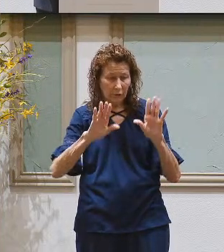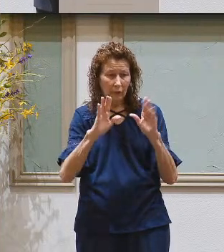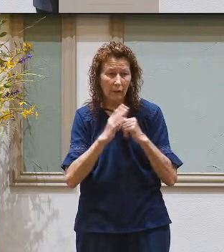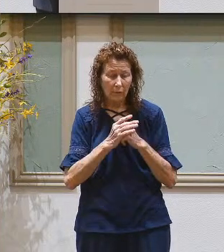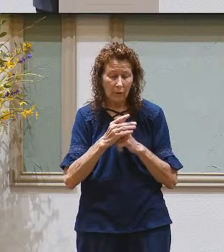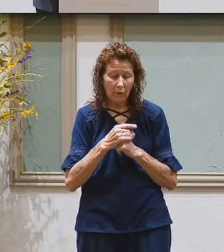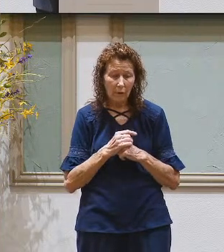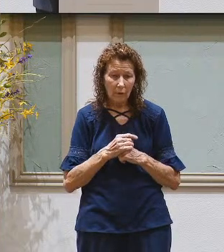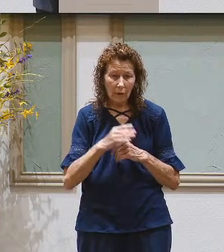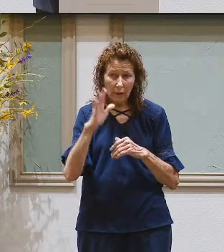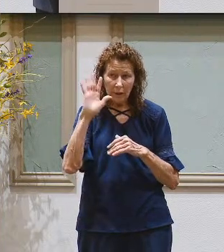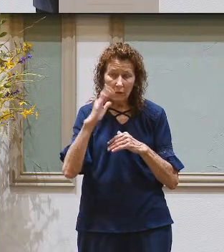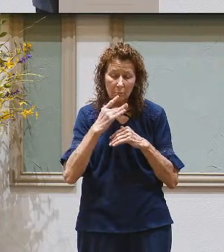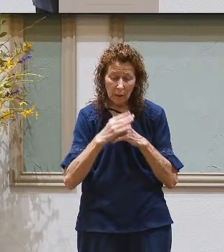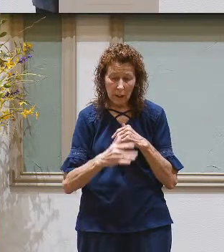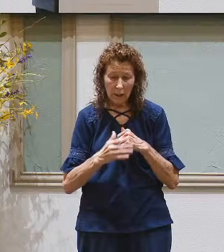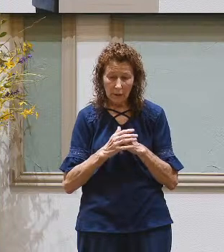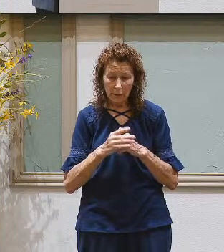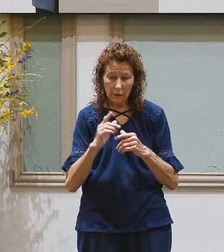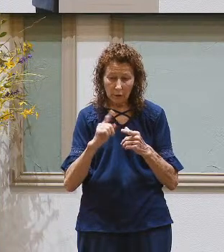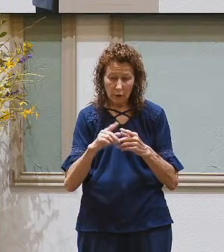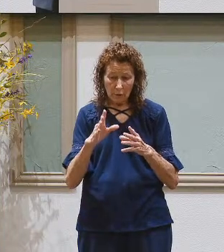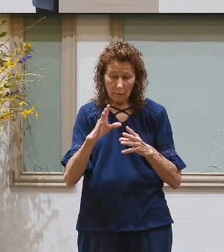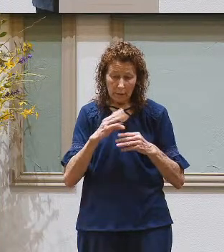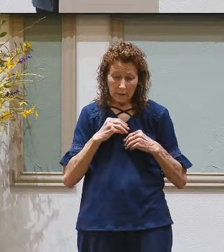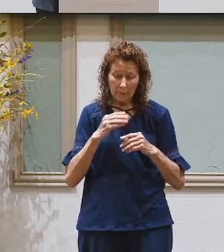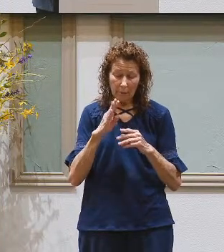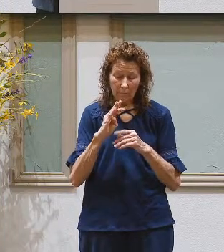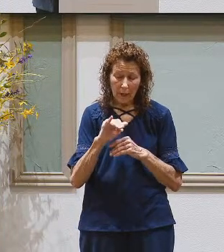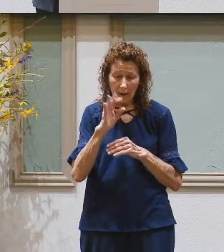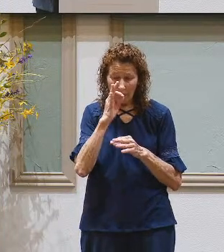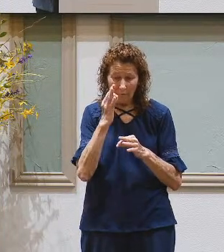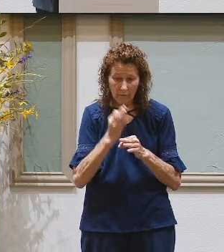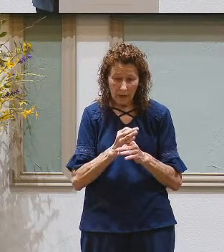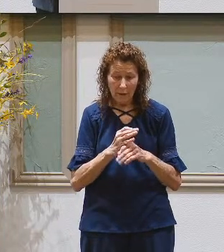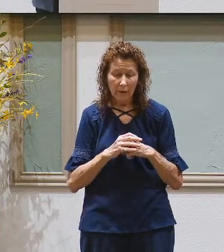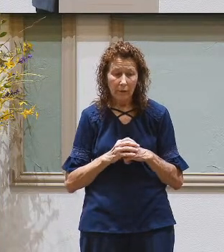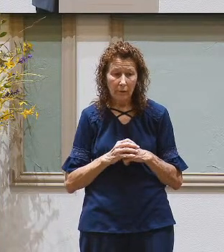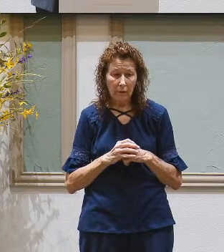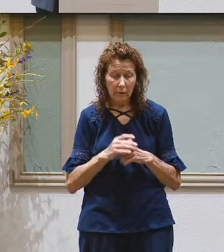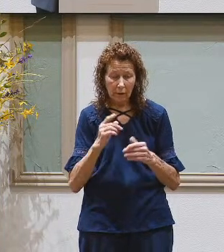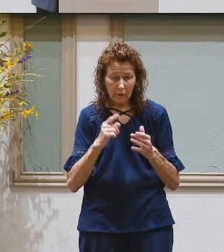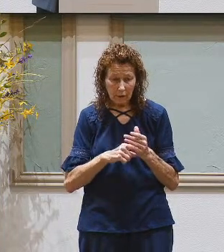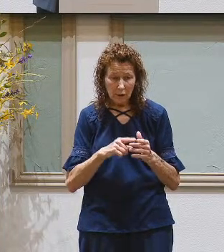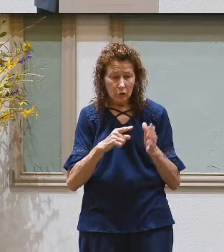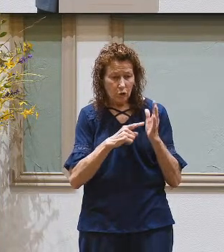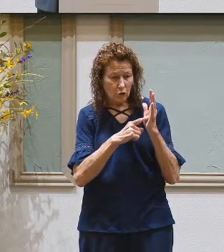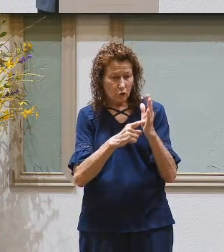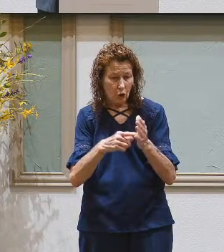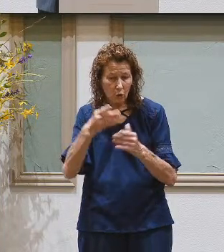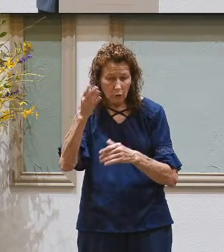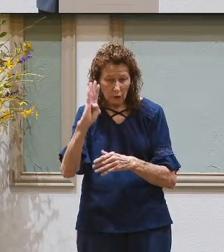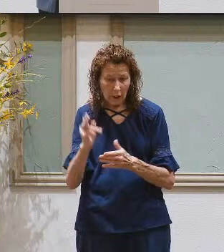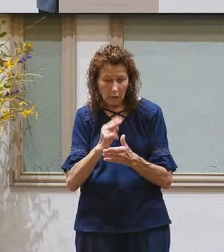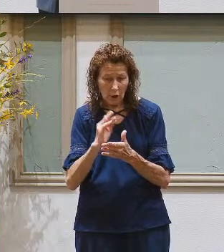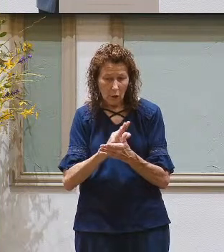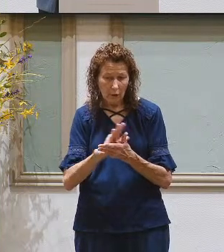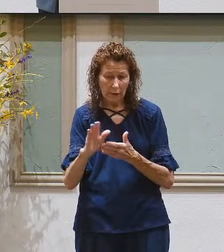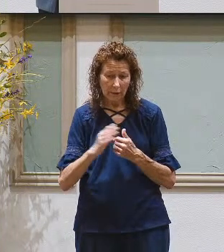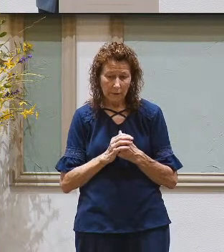atonement by his blood to be received by faith. This was to show God's righteousness